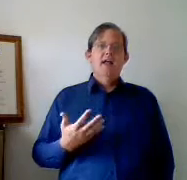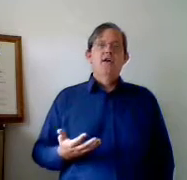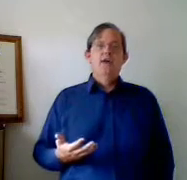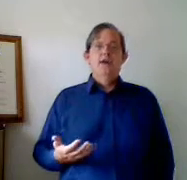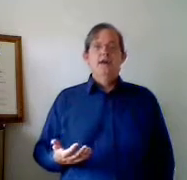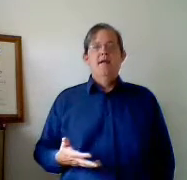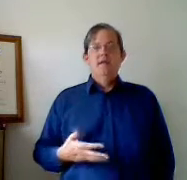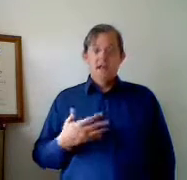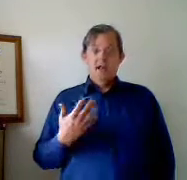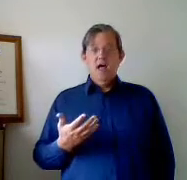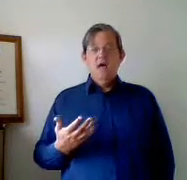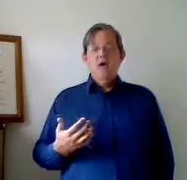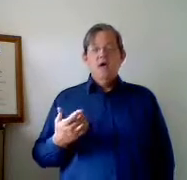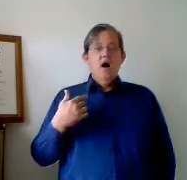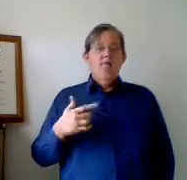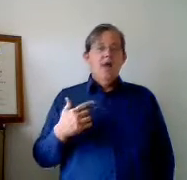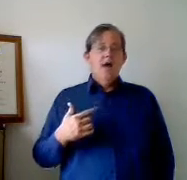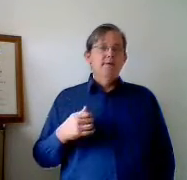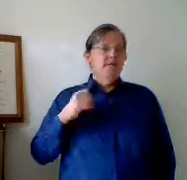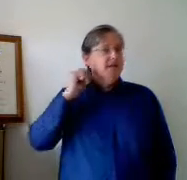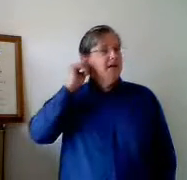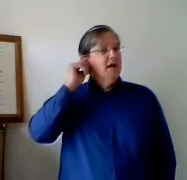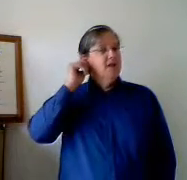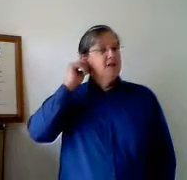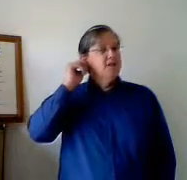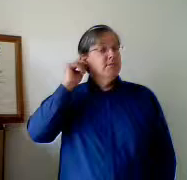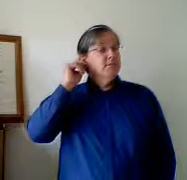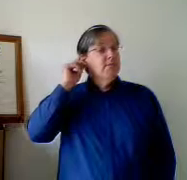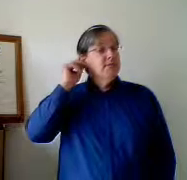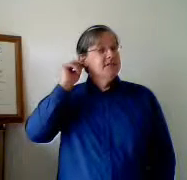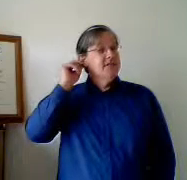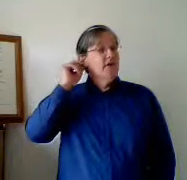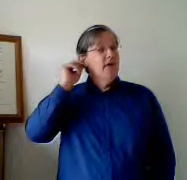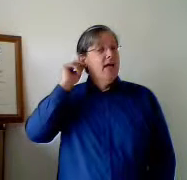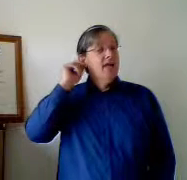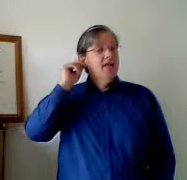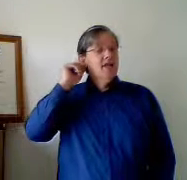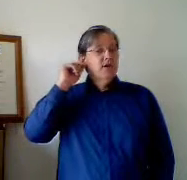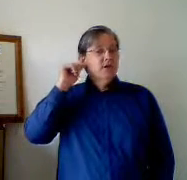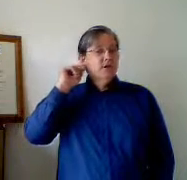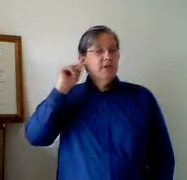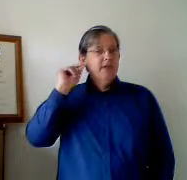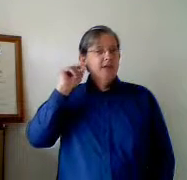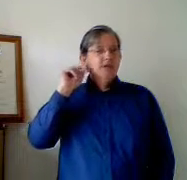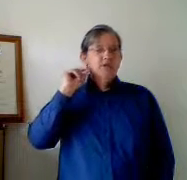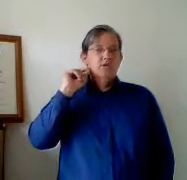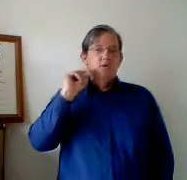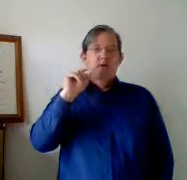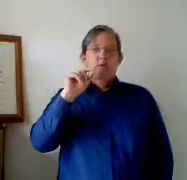standard greeting. When we say hello, often what happens is customers will mishear that. So it is important that you choose the right